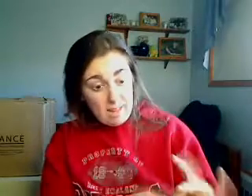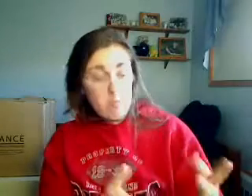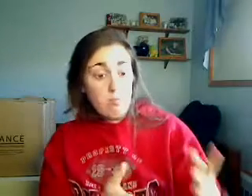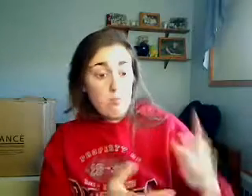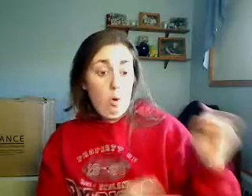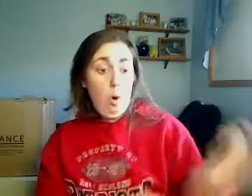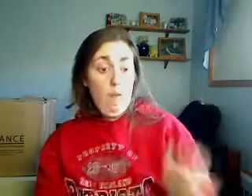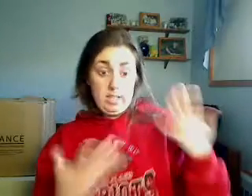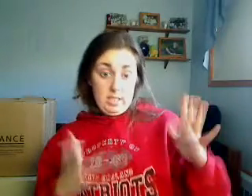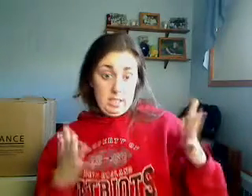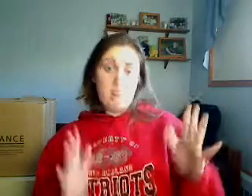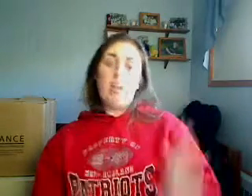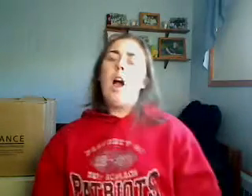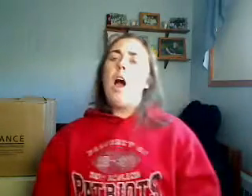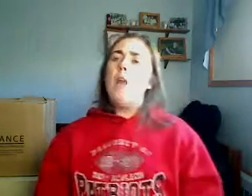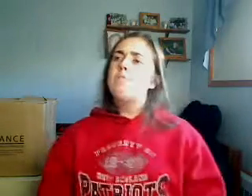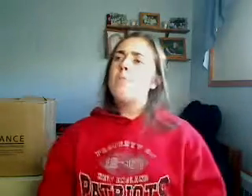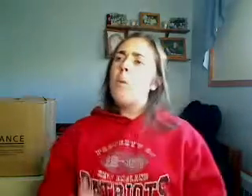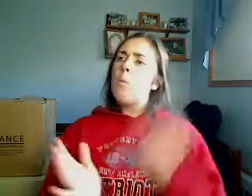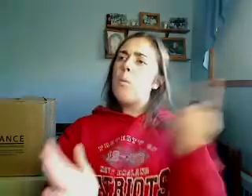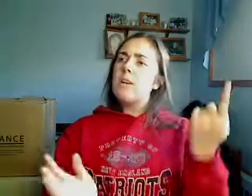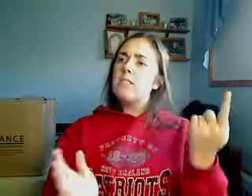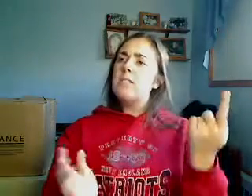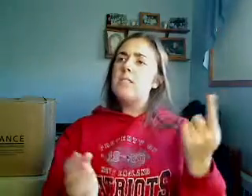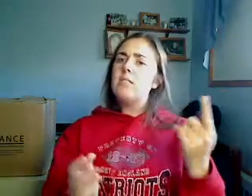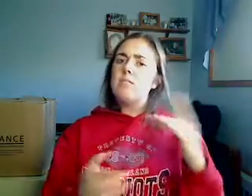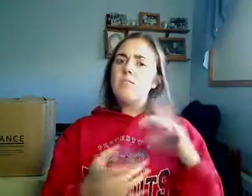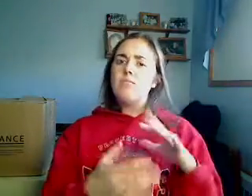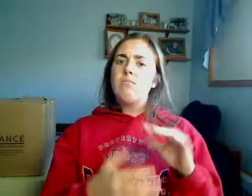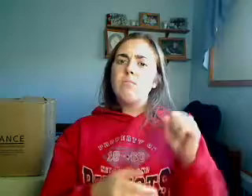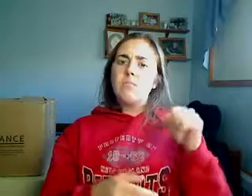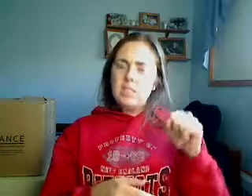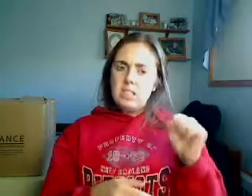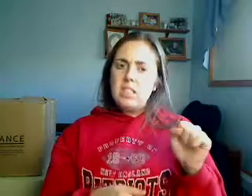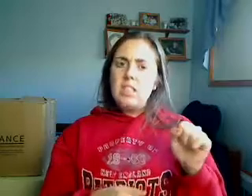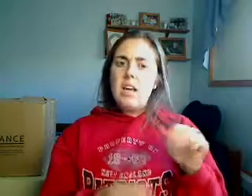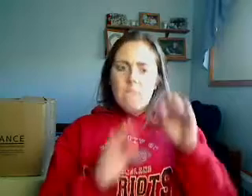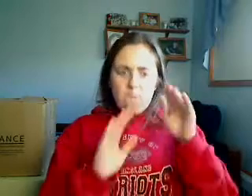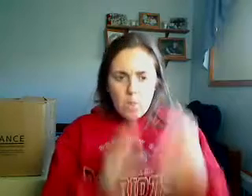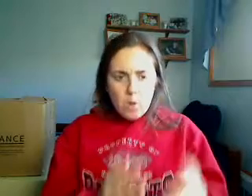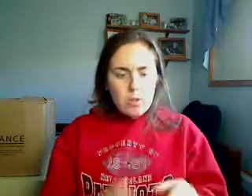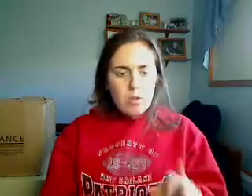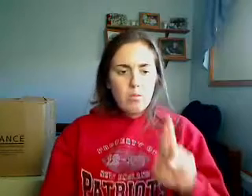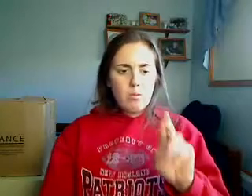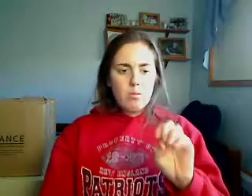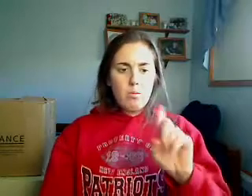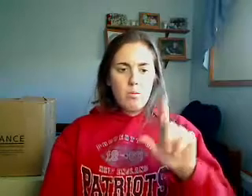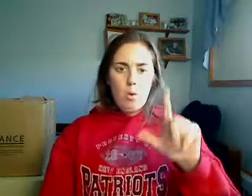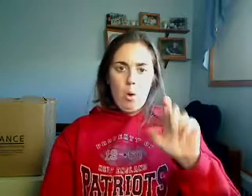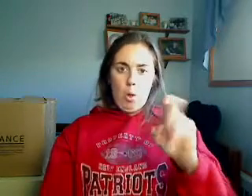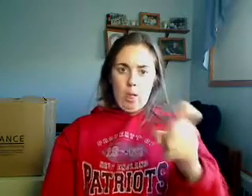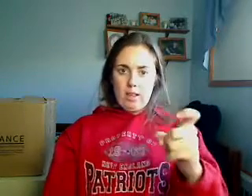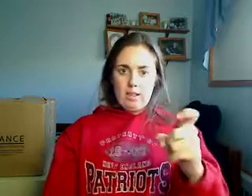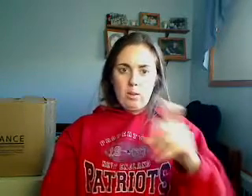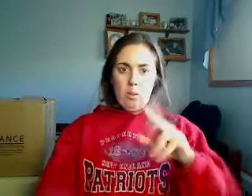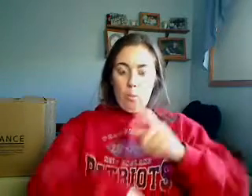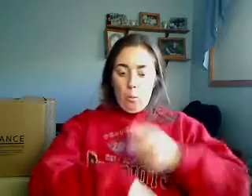Well, actually, that was the only case that was a ground rule. There's not an official ground rule about asking about his private life.